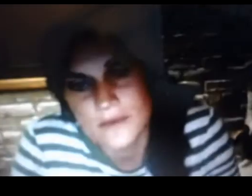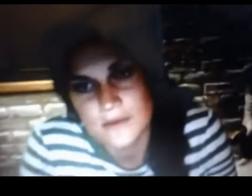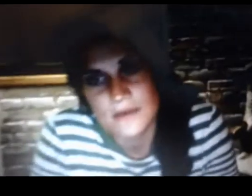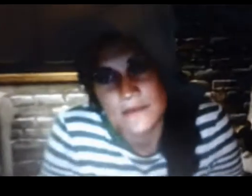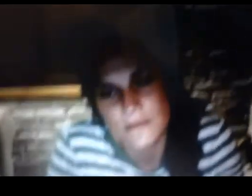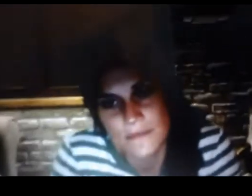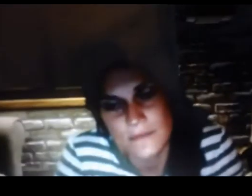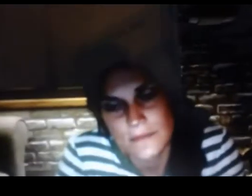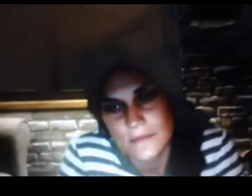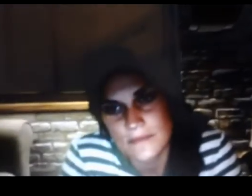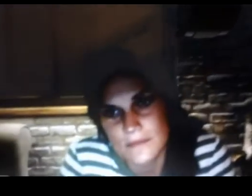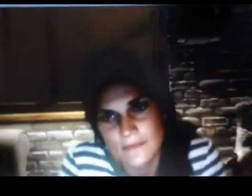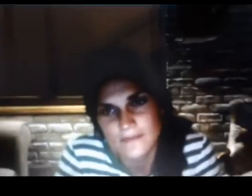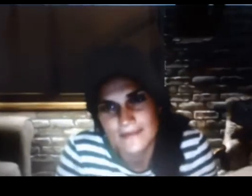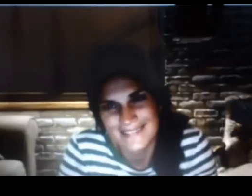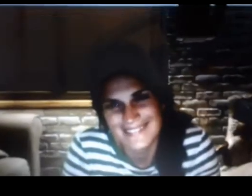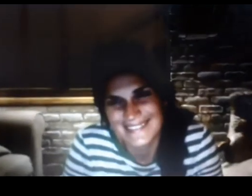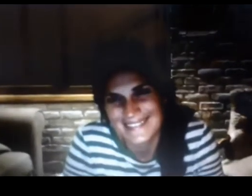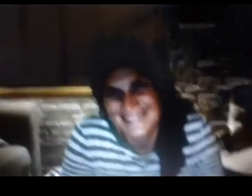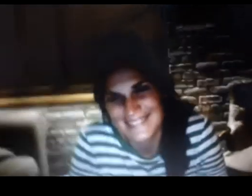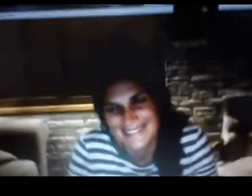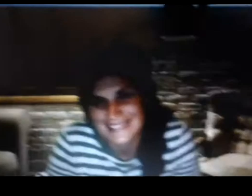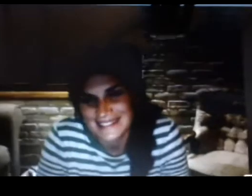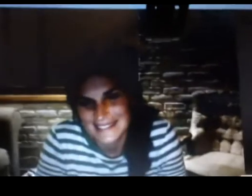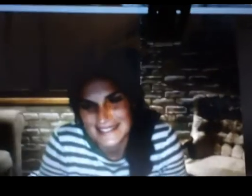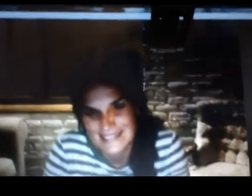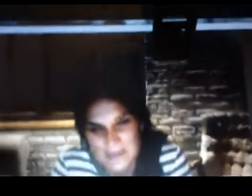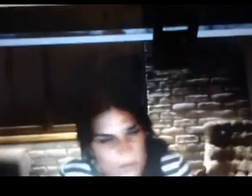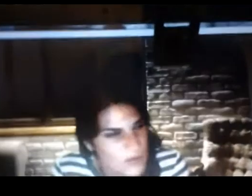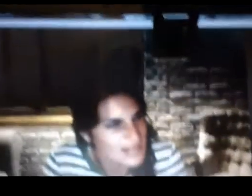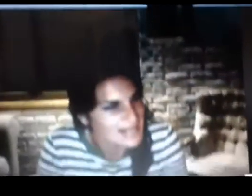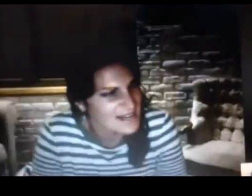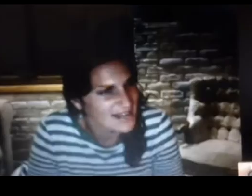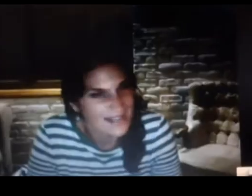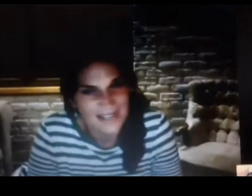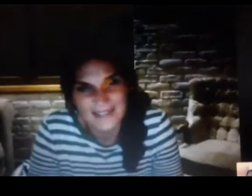baby whoop right here yeah